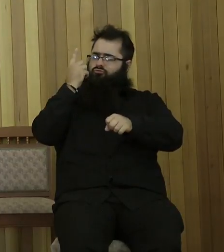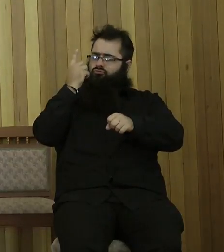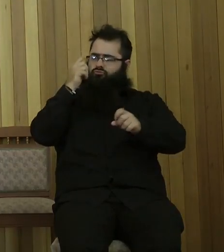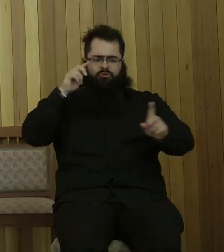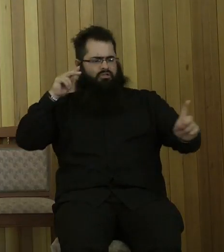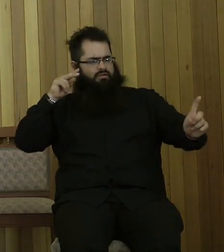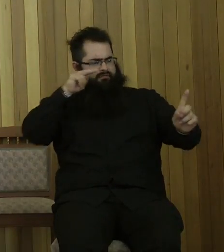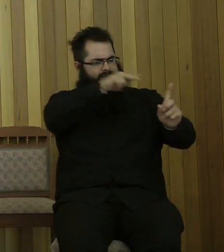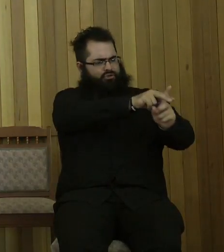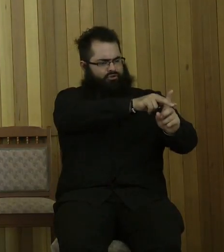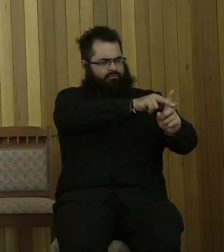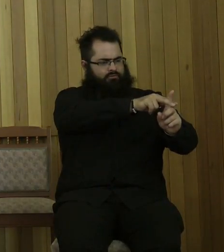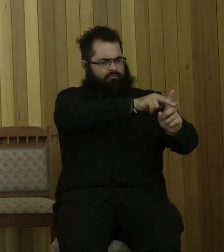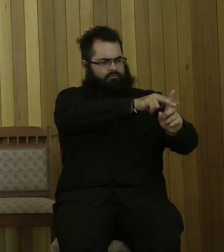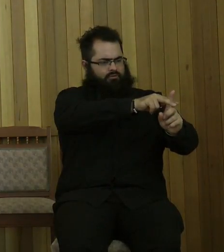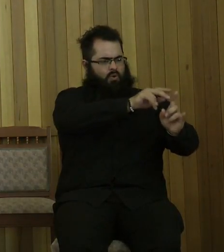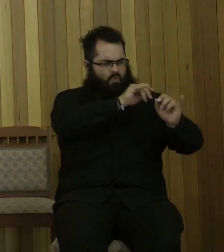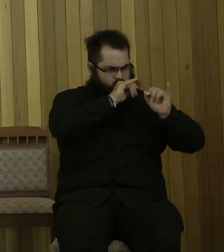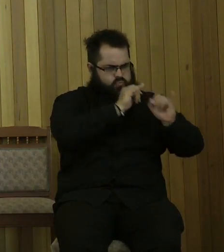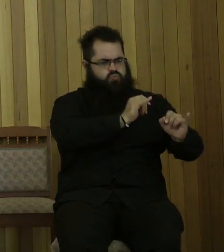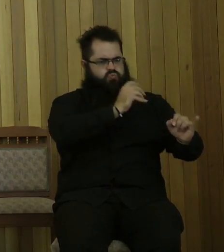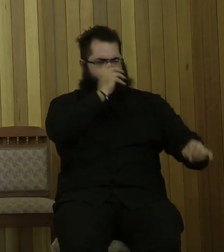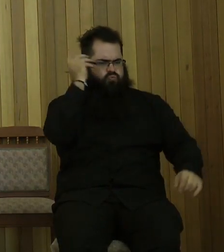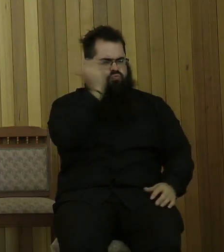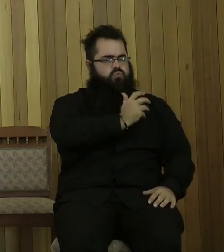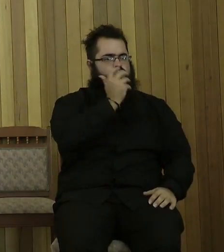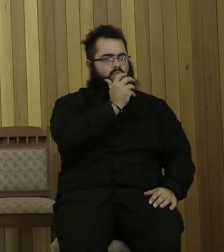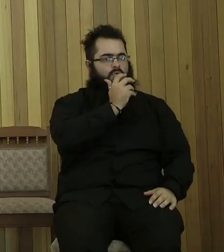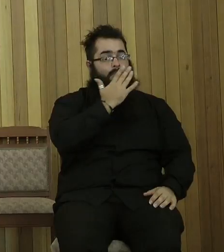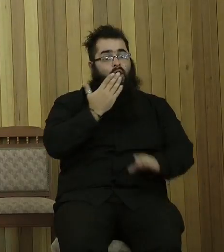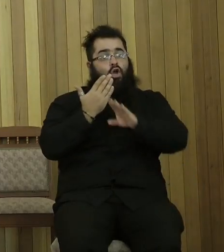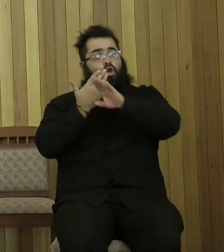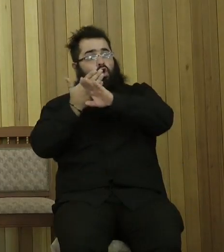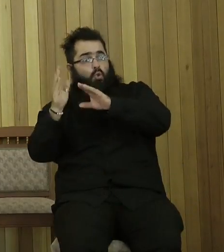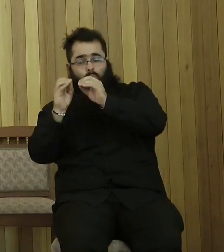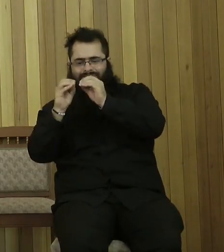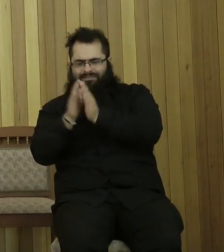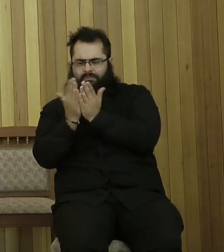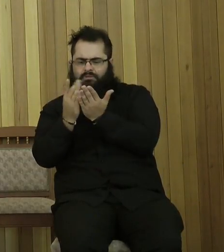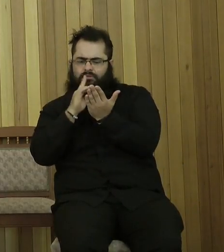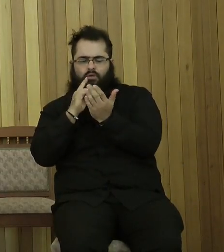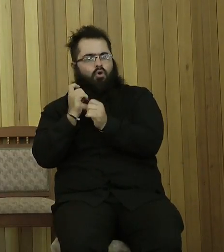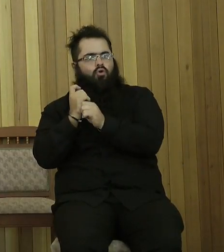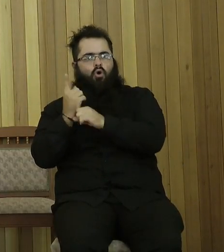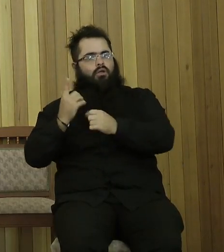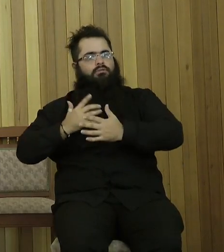the New Testament God of love? The New Testament God who stresses turning the other cheek,